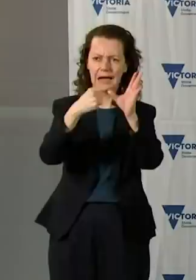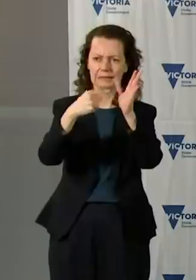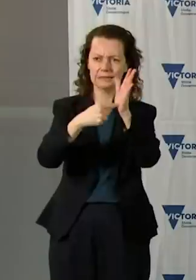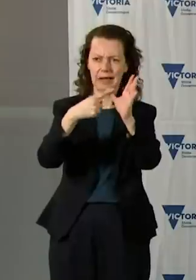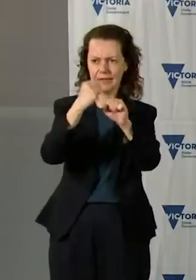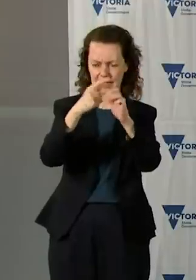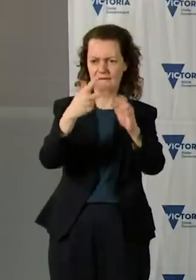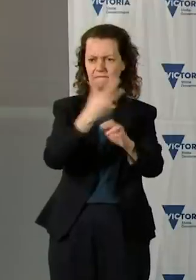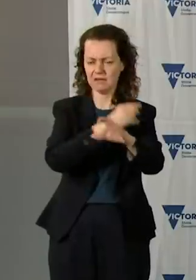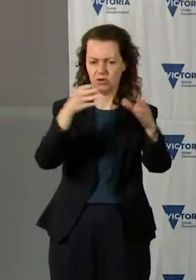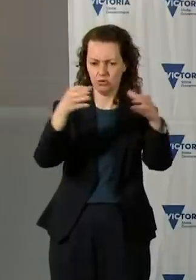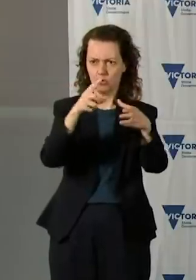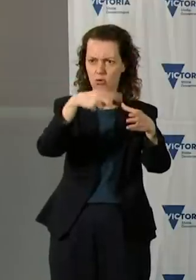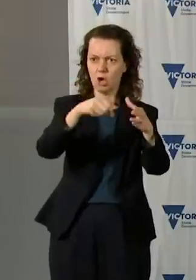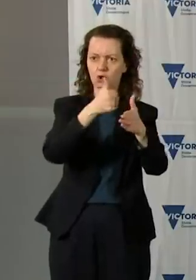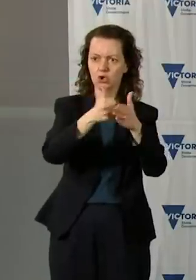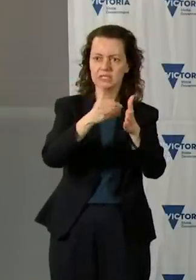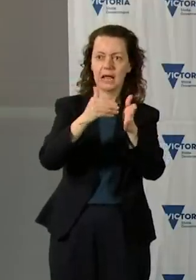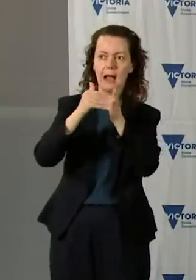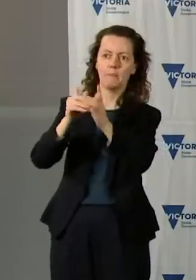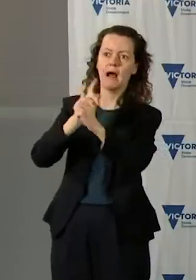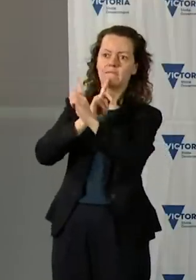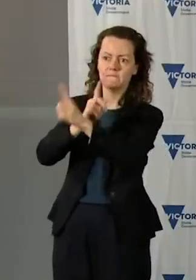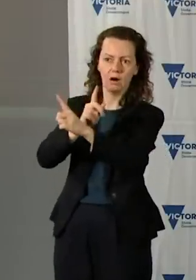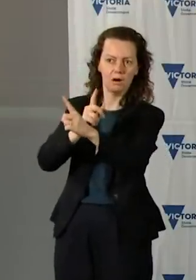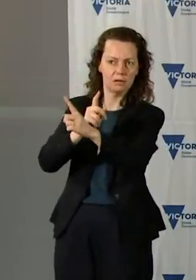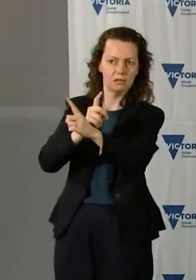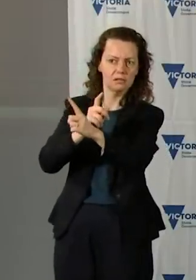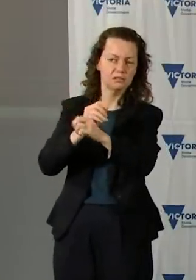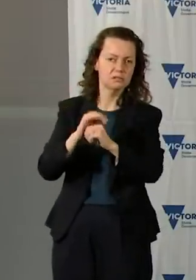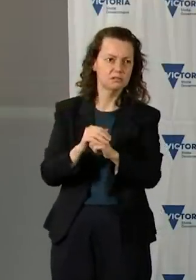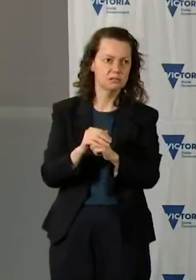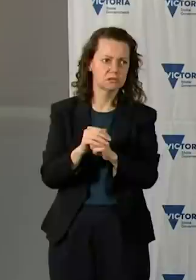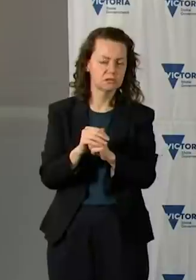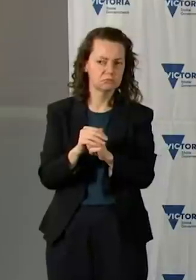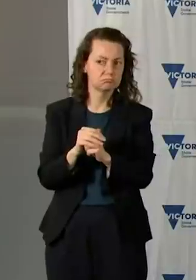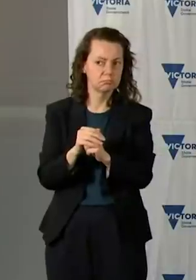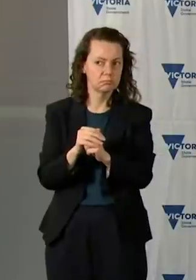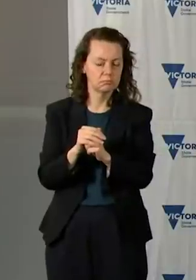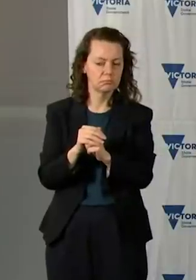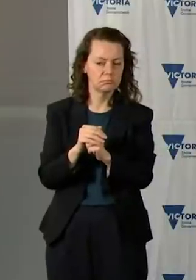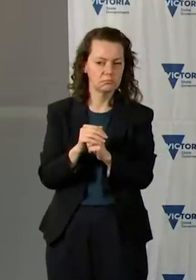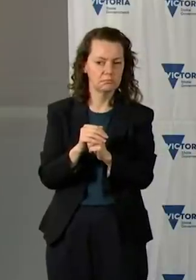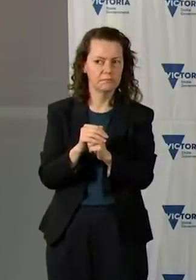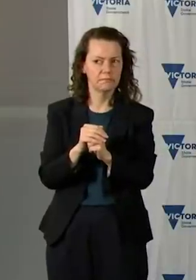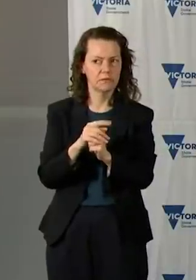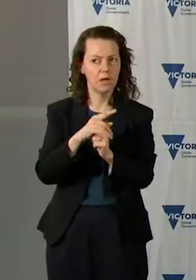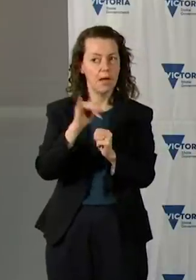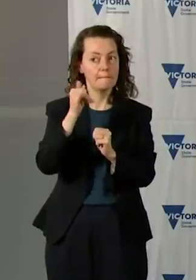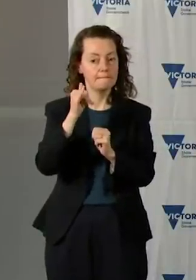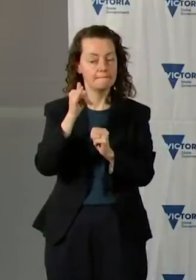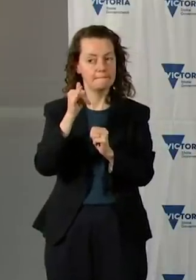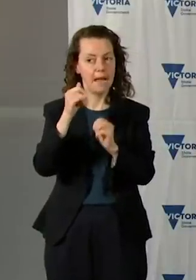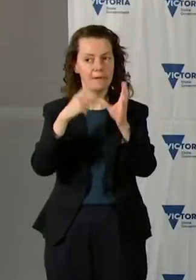them for doing their job. Do think their advice is too conservative? What do you think is the bigger risk for people aged under